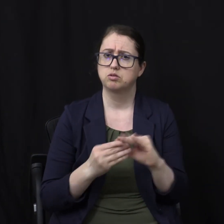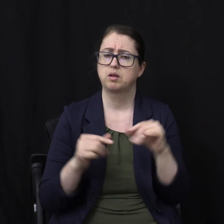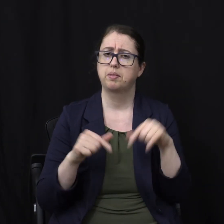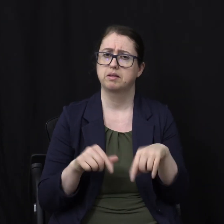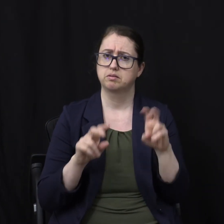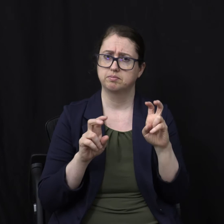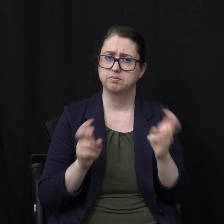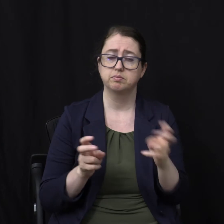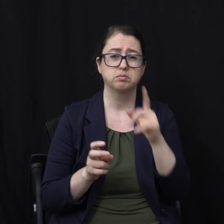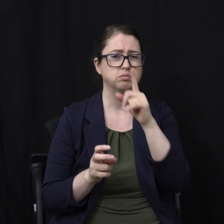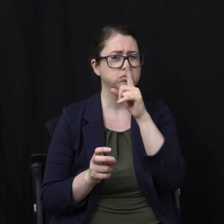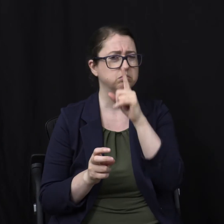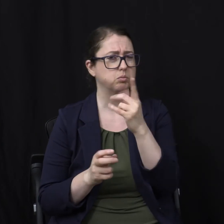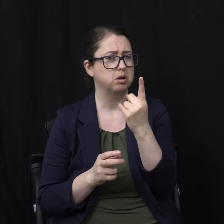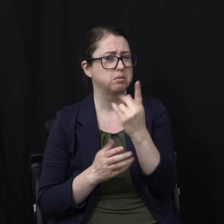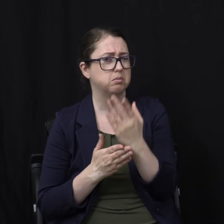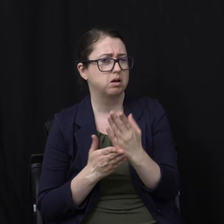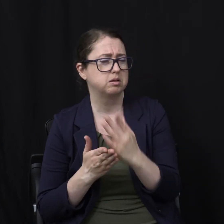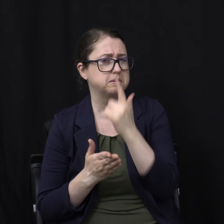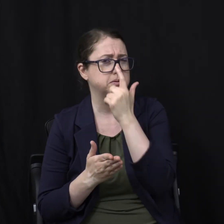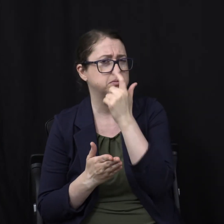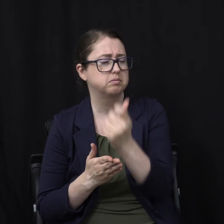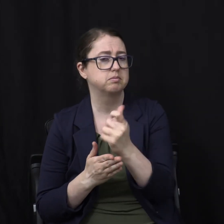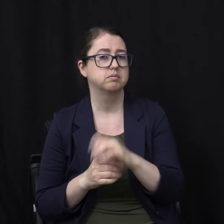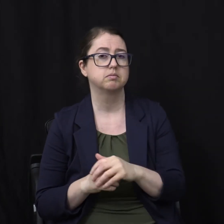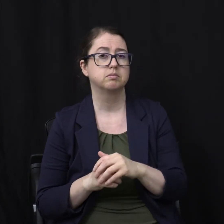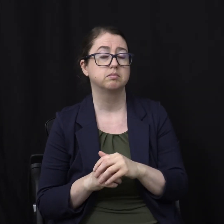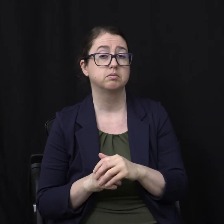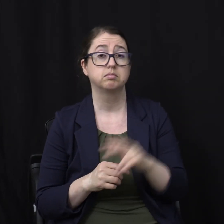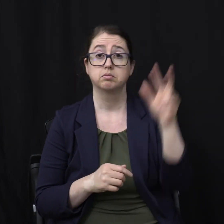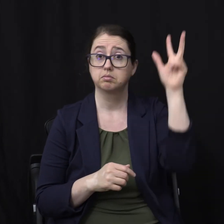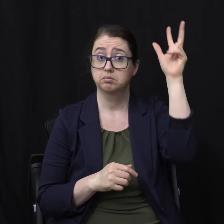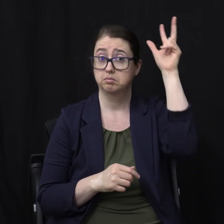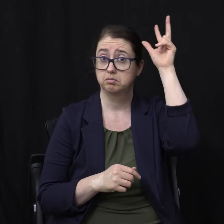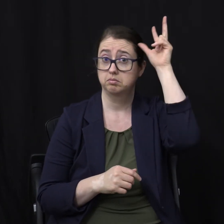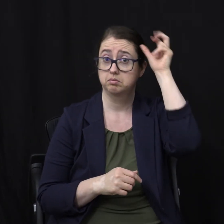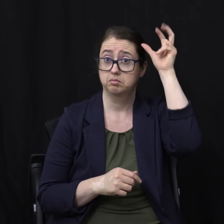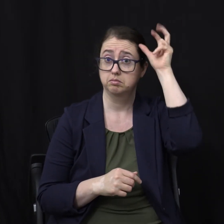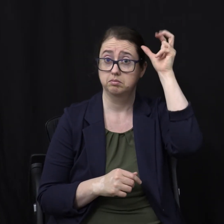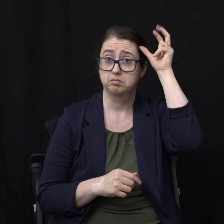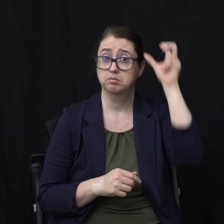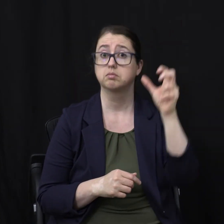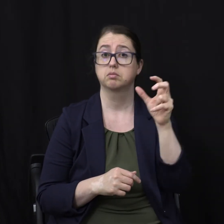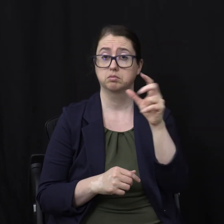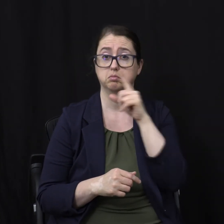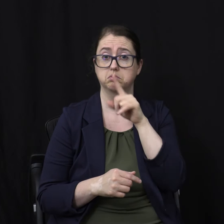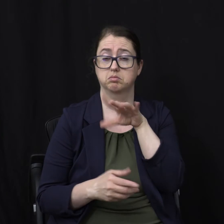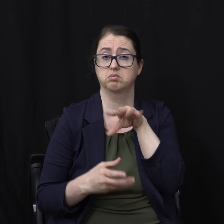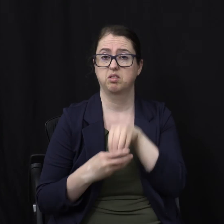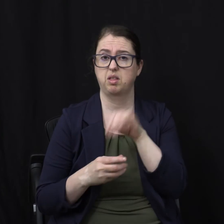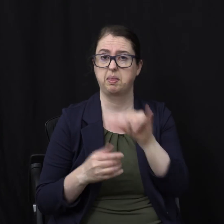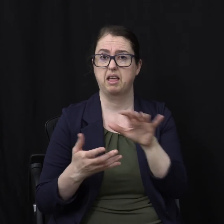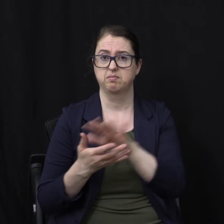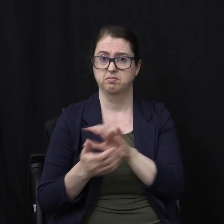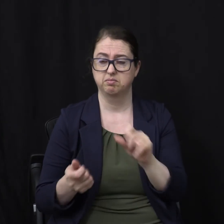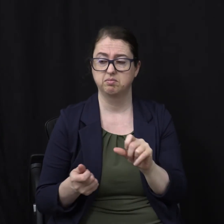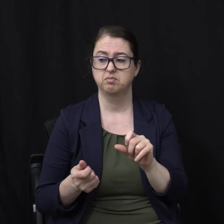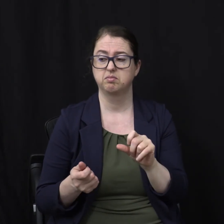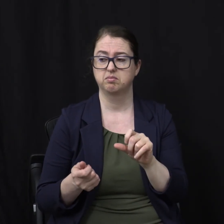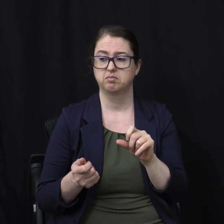one thing That's especially interesting Is that even Satan Is subject to this Annihilation It says Therefore I brought fire From